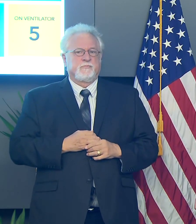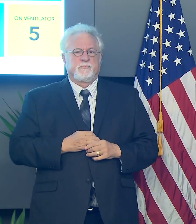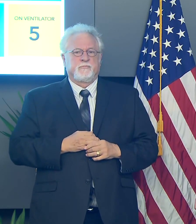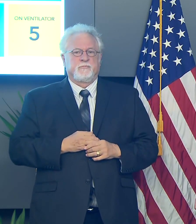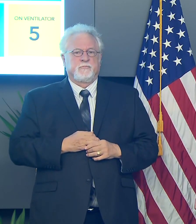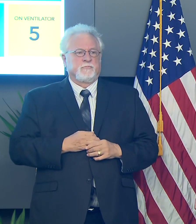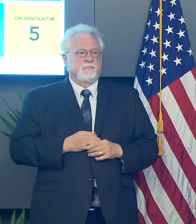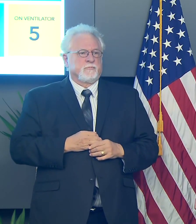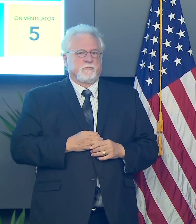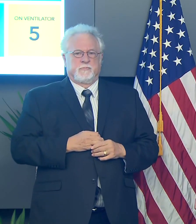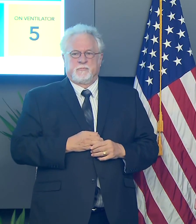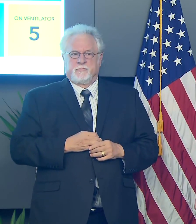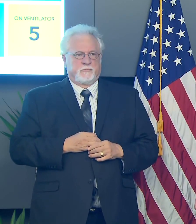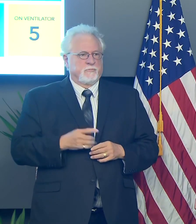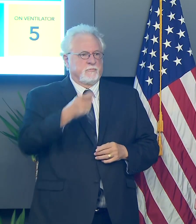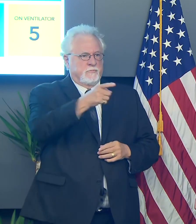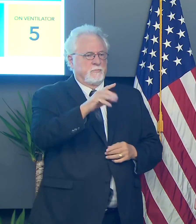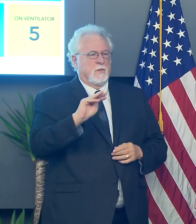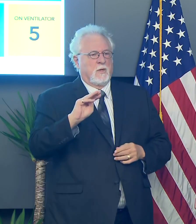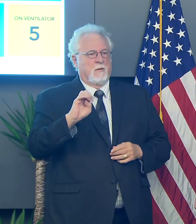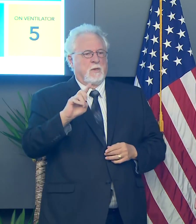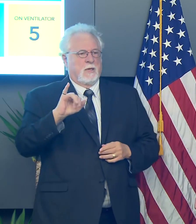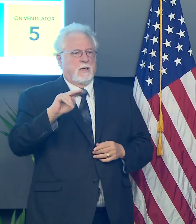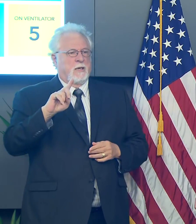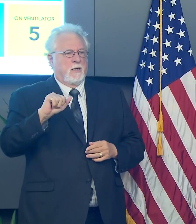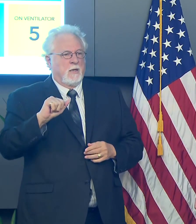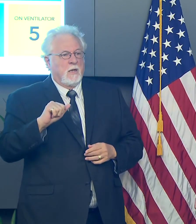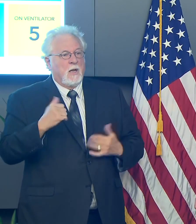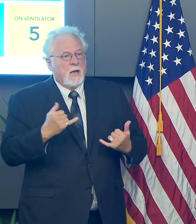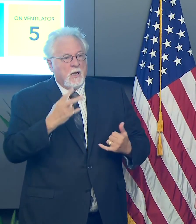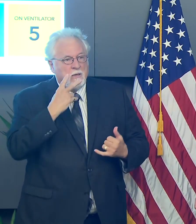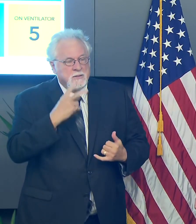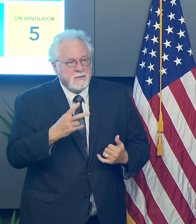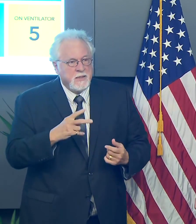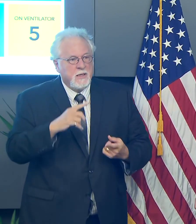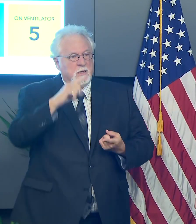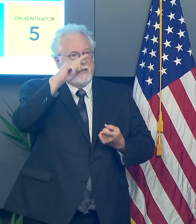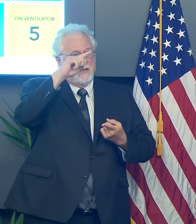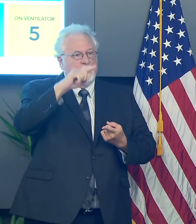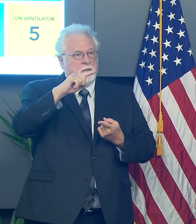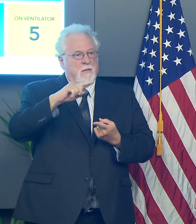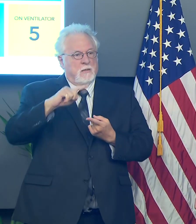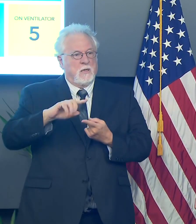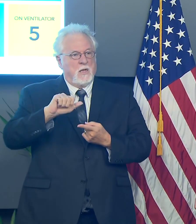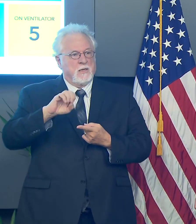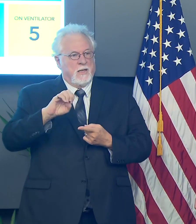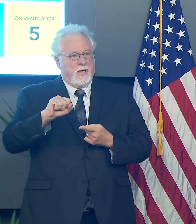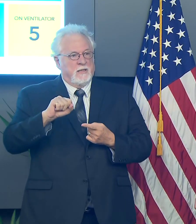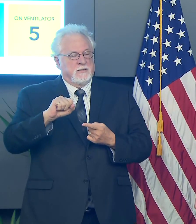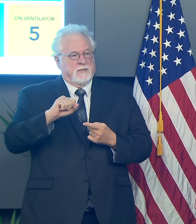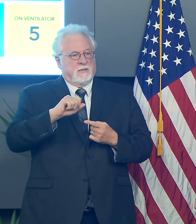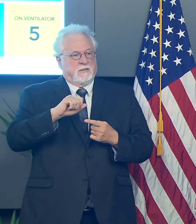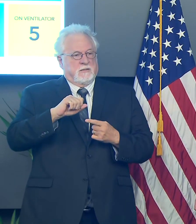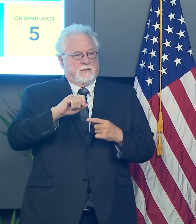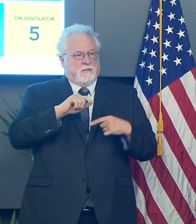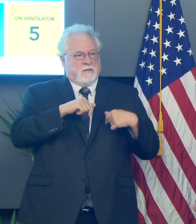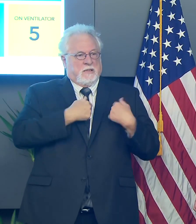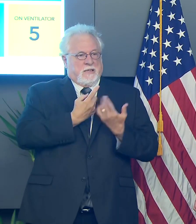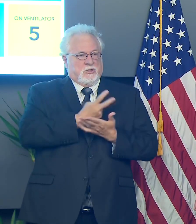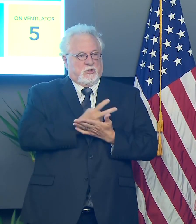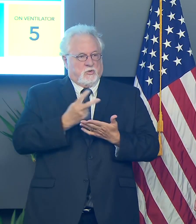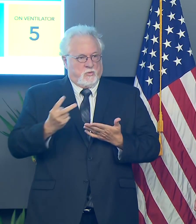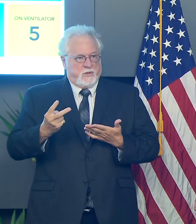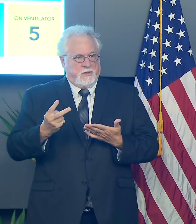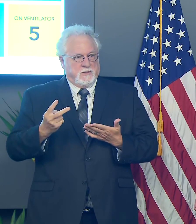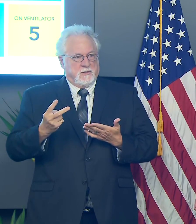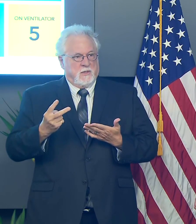Any, yes, ma'am. Uh, now that we are seeing a steady decline in cases over the last couple of weeks, you're coming up